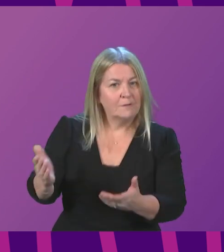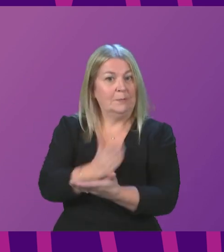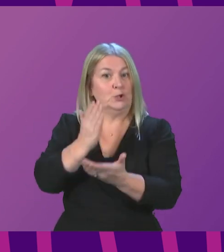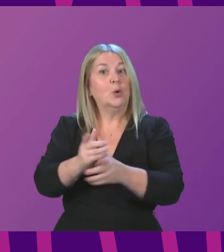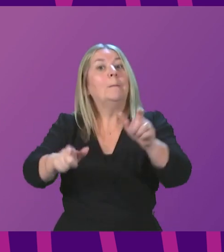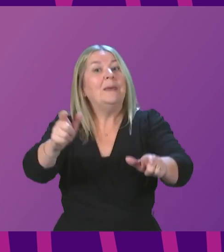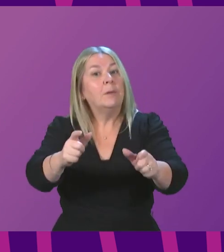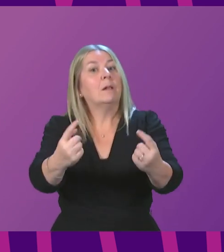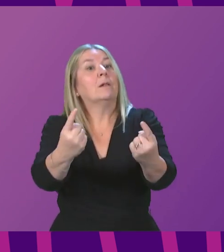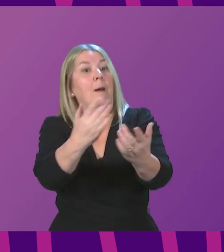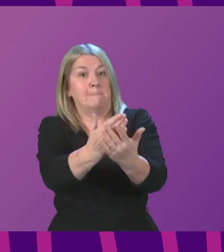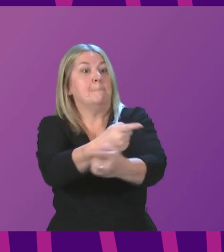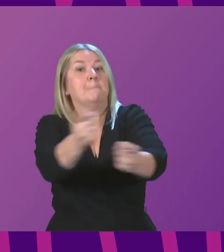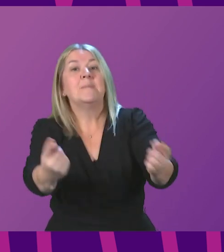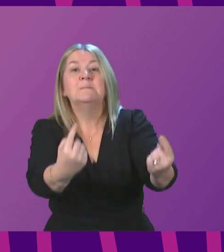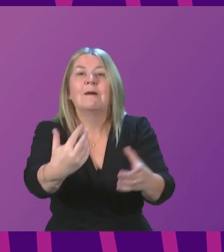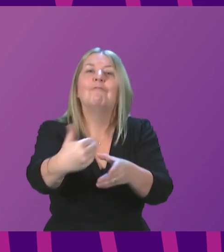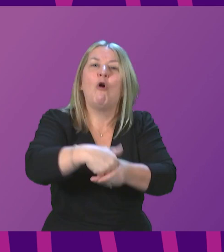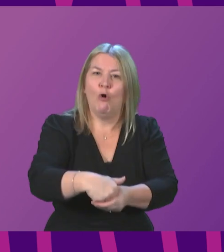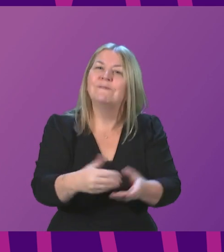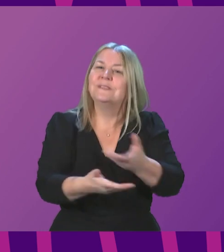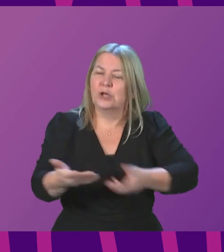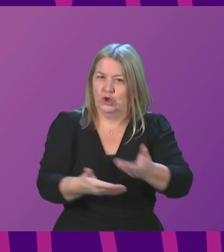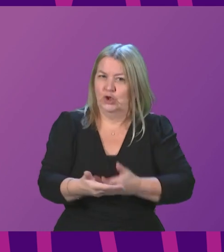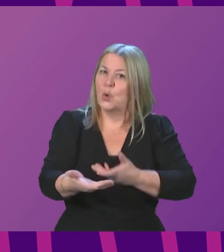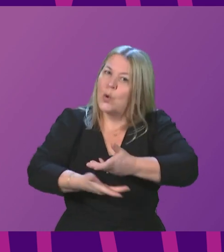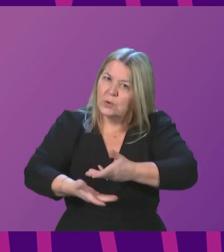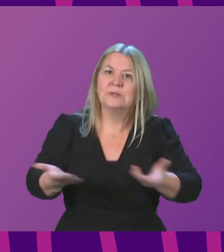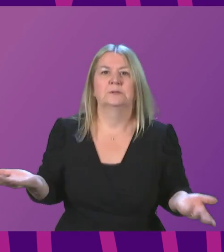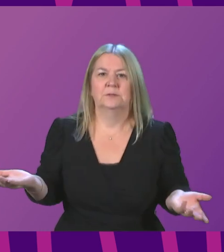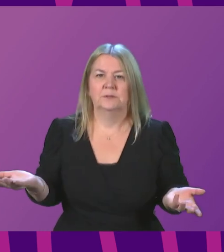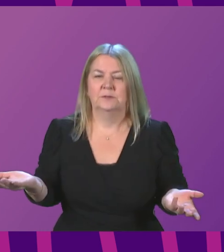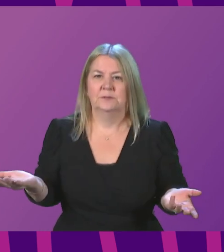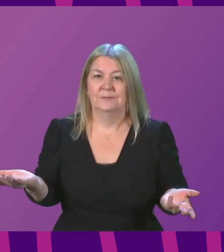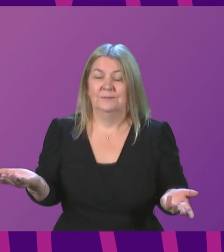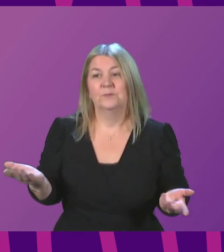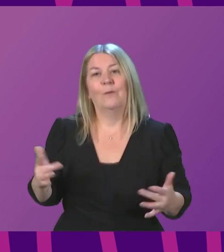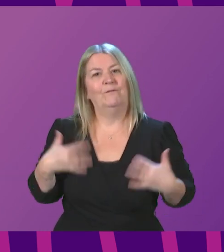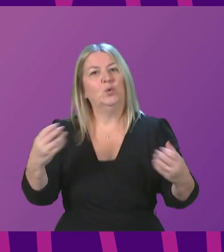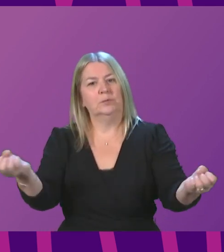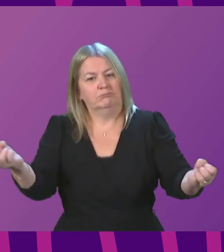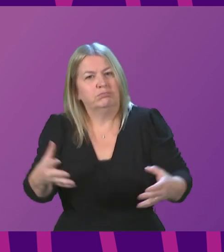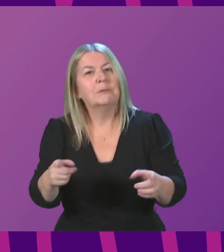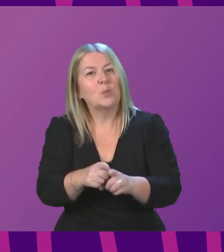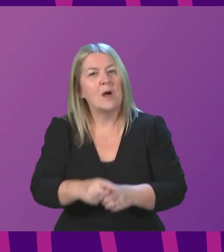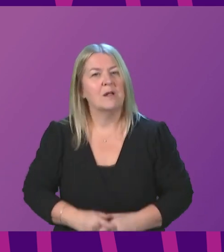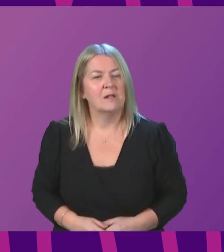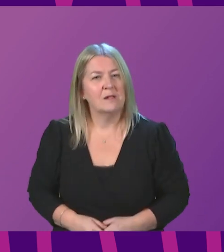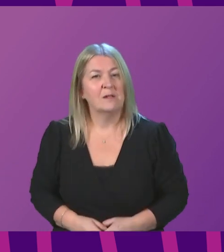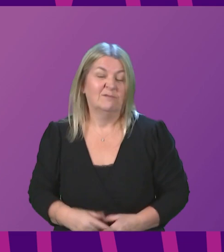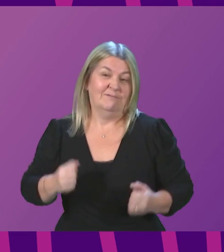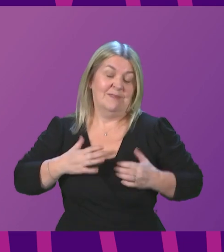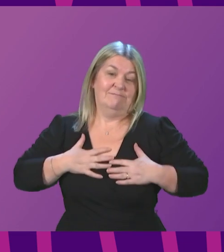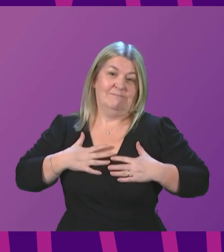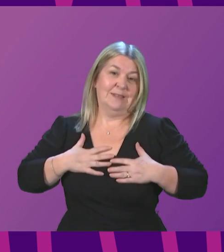that is really important and that those views are taken into account. So those are my views in principle in terms of the specific issues around